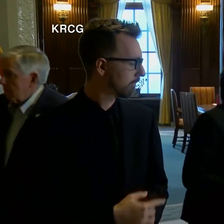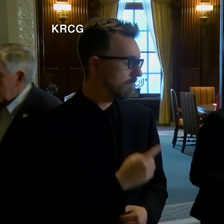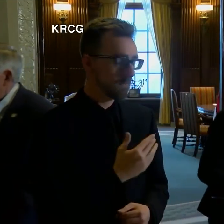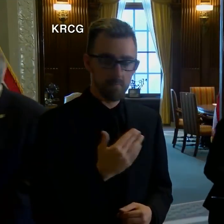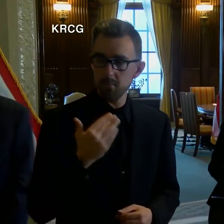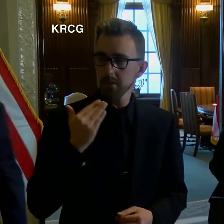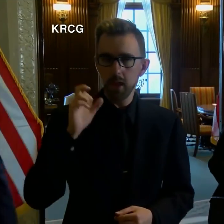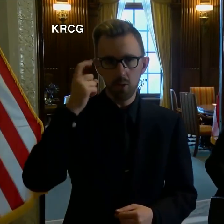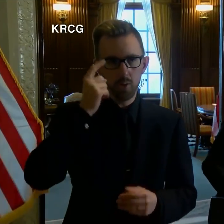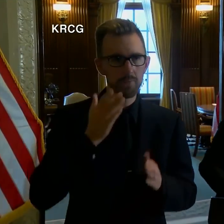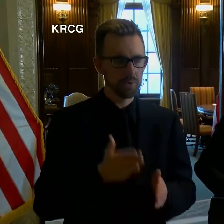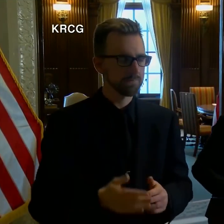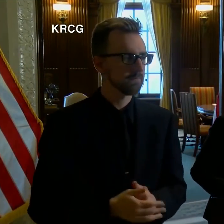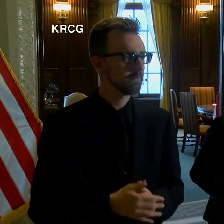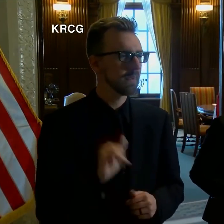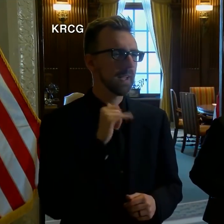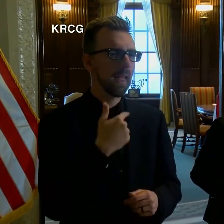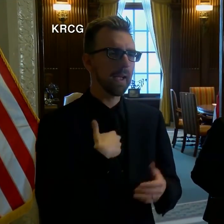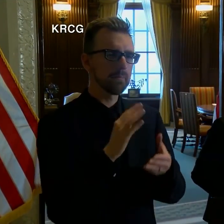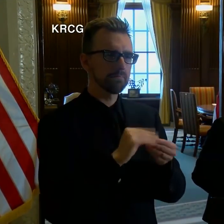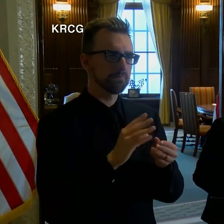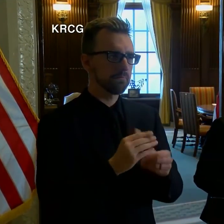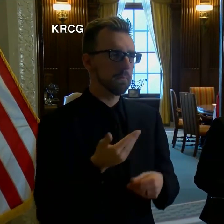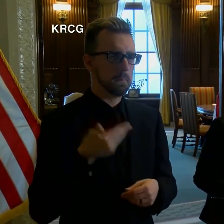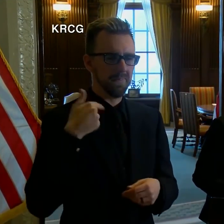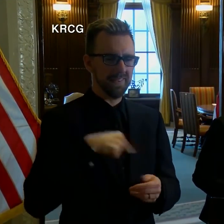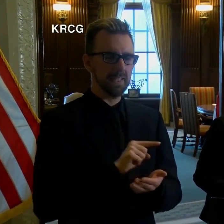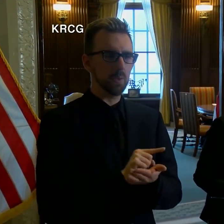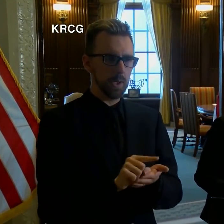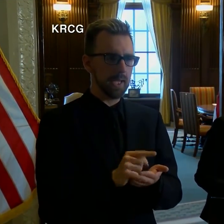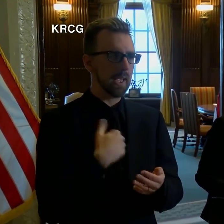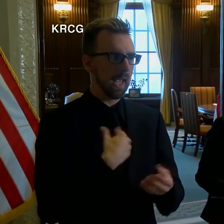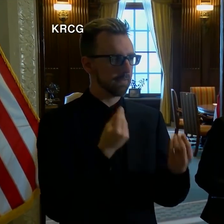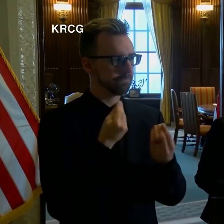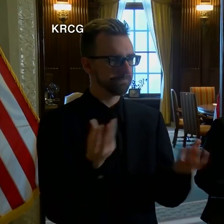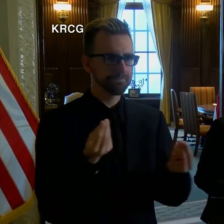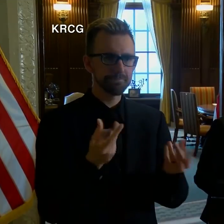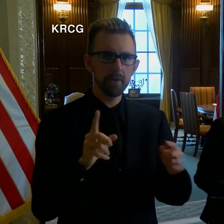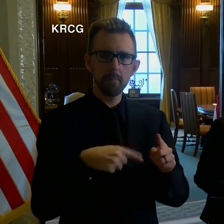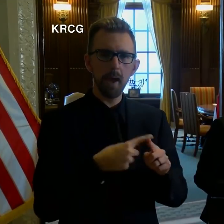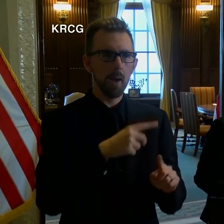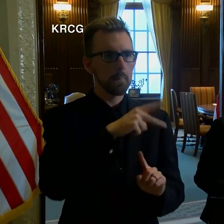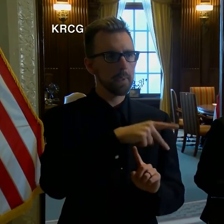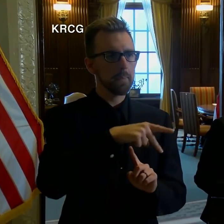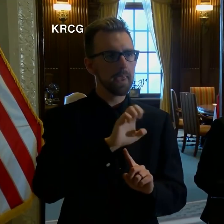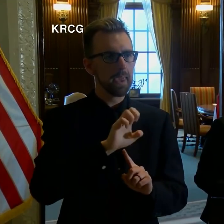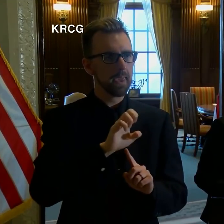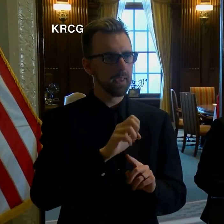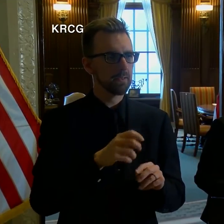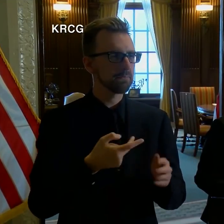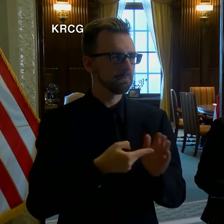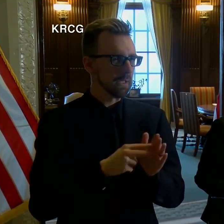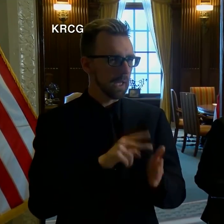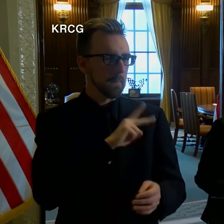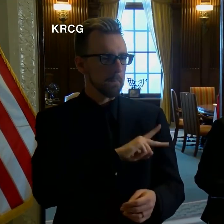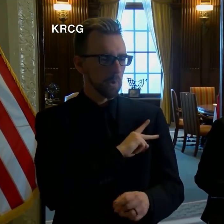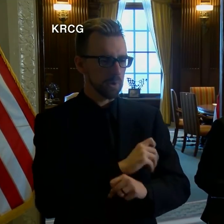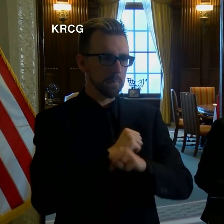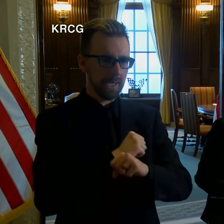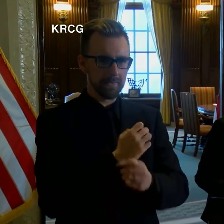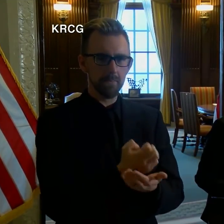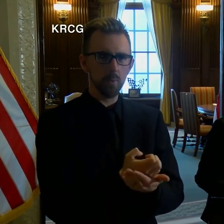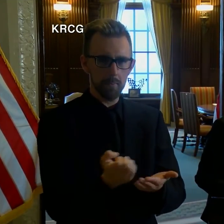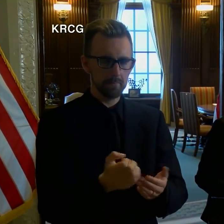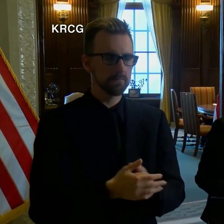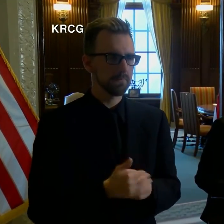Governor. As I have done previously this week, I've given updates on PPE or personal protective equipment and